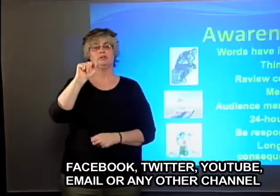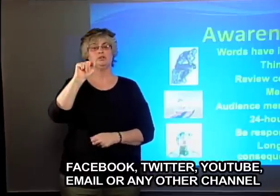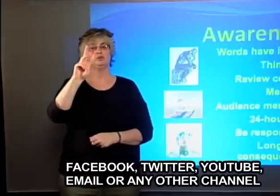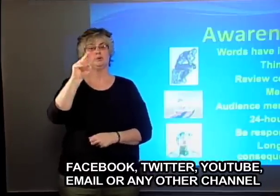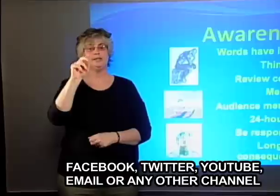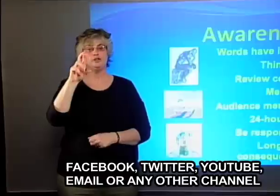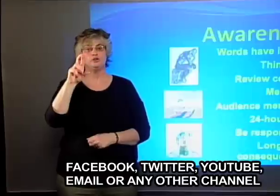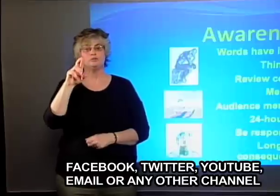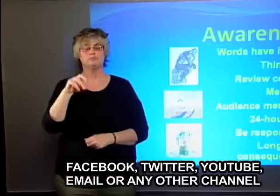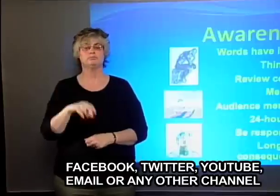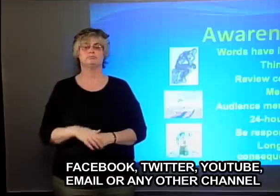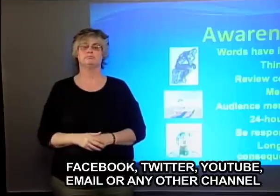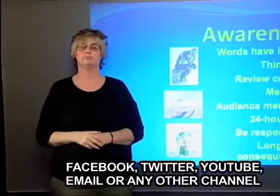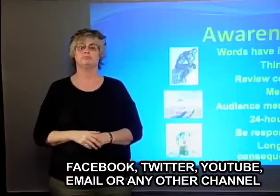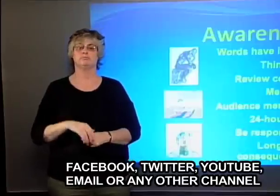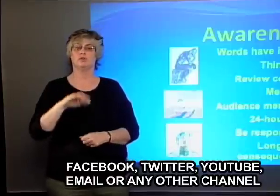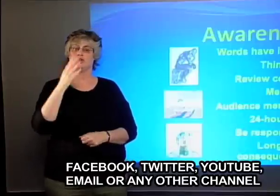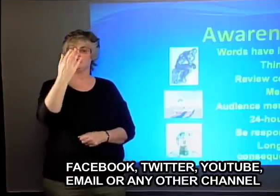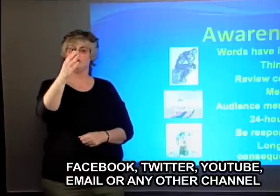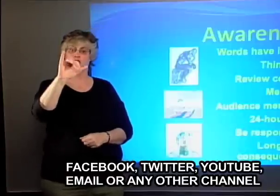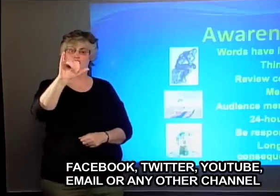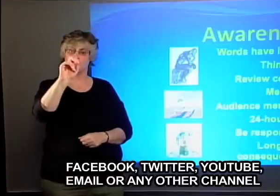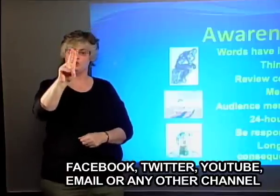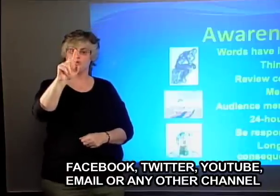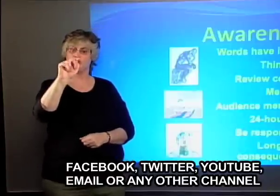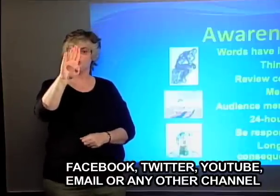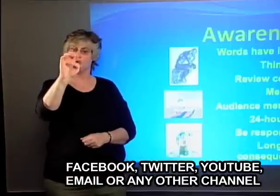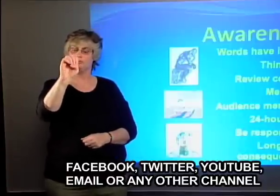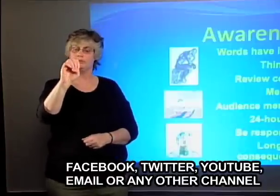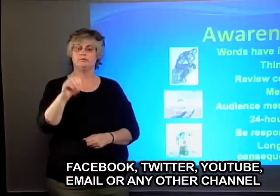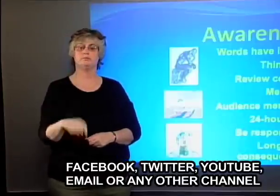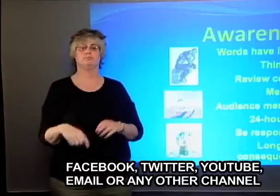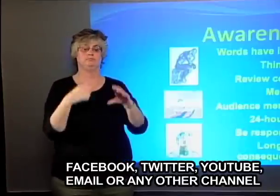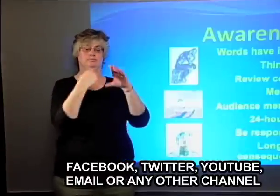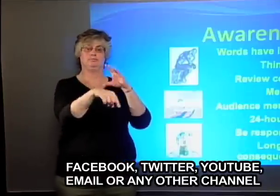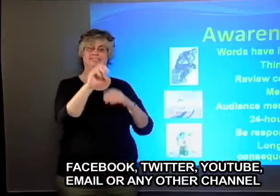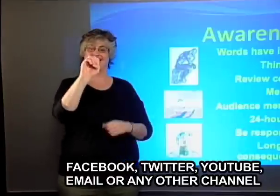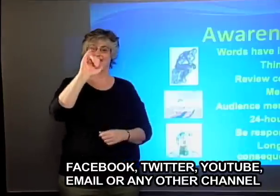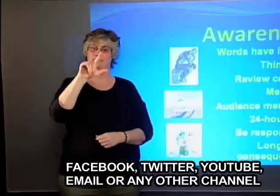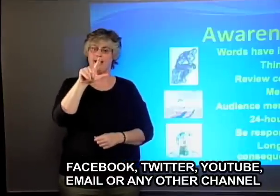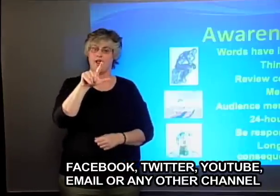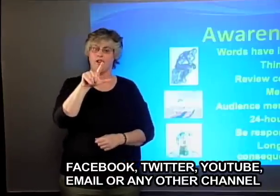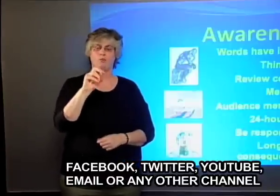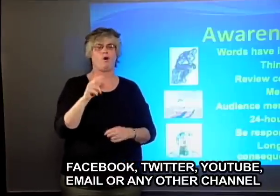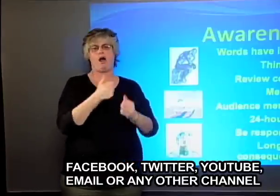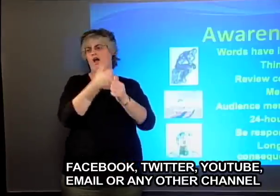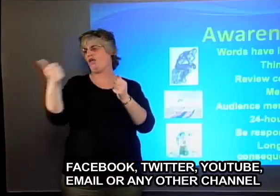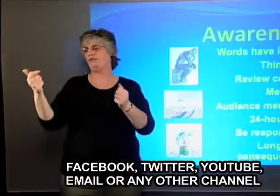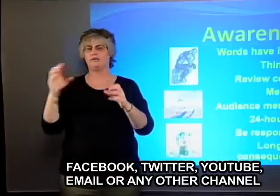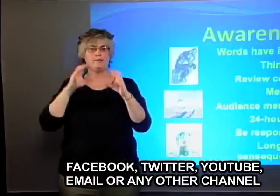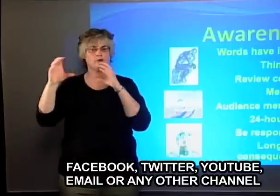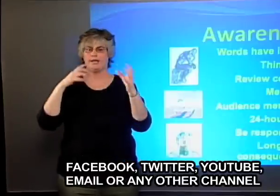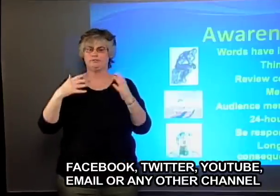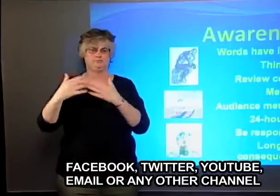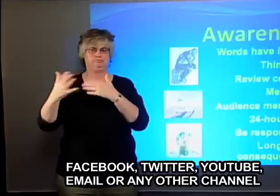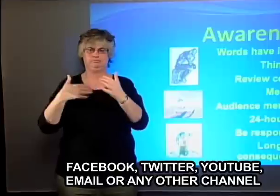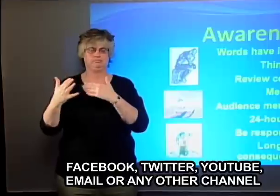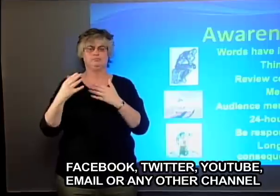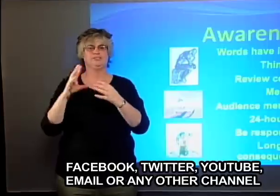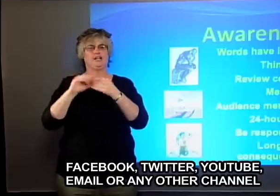Twitter, YouTube, email or any